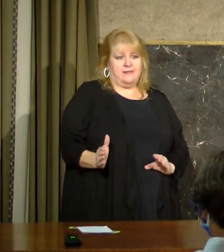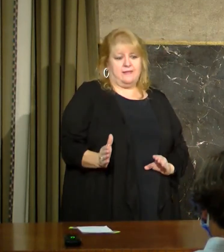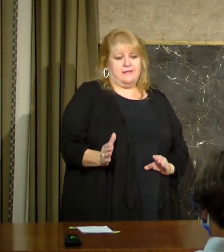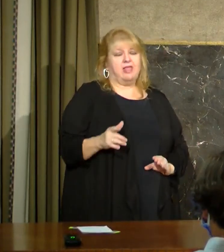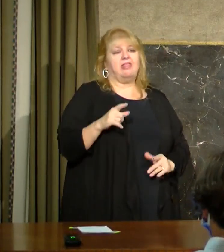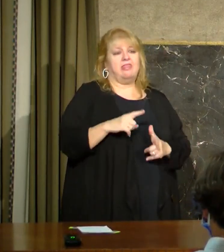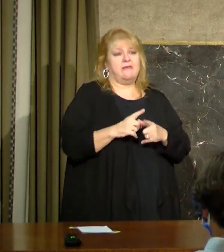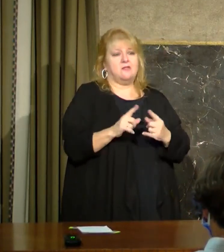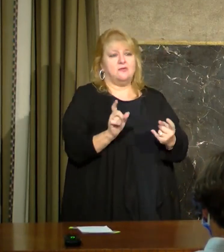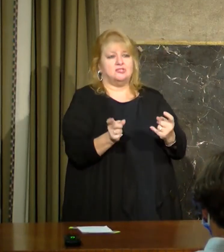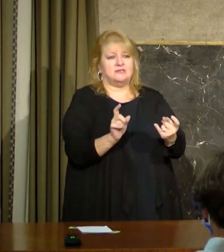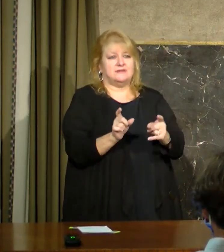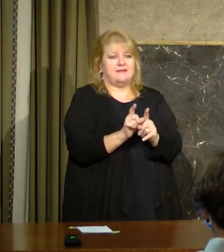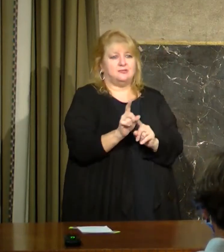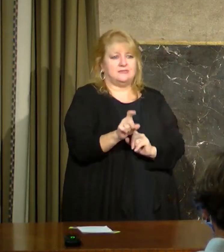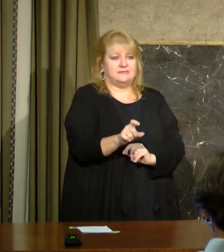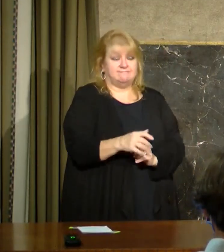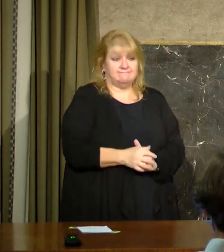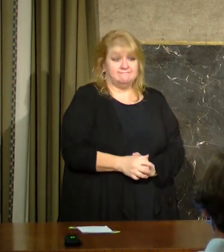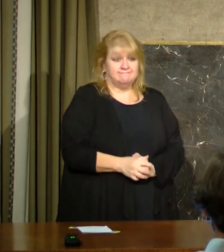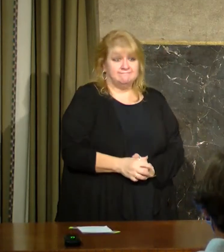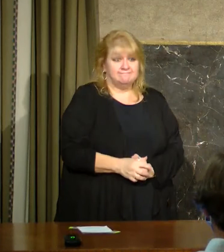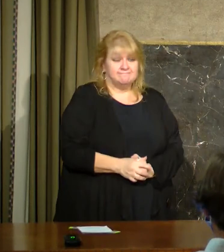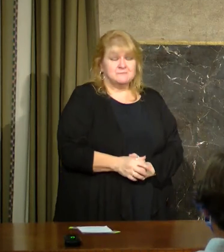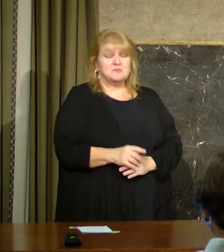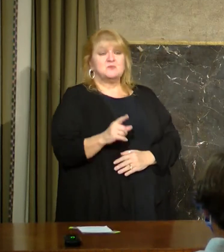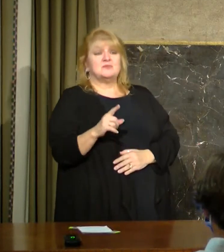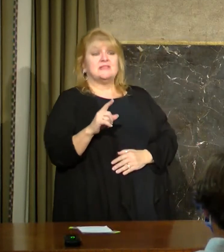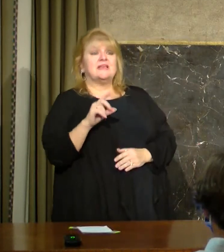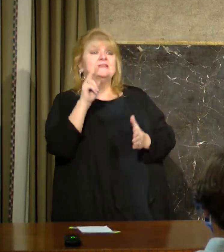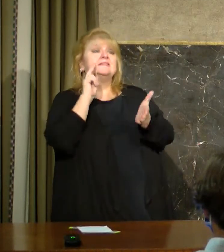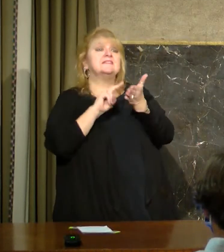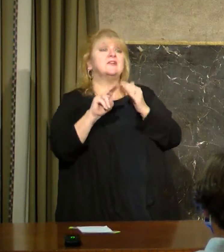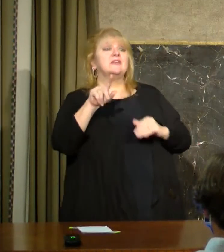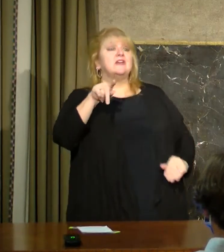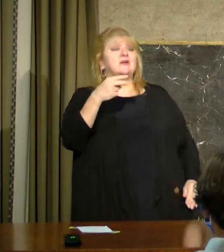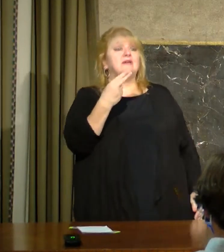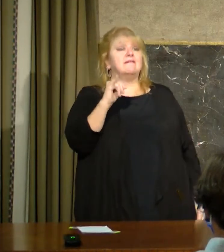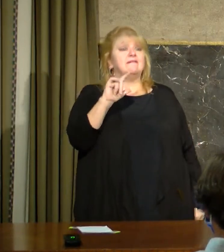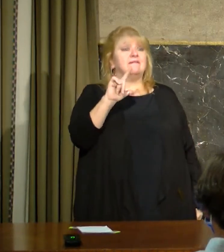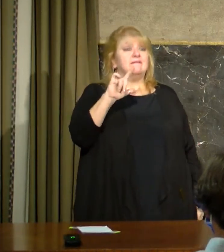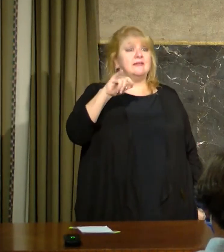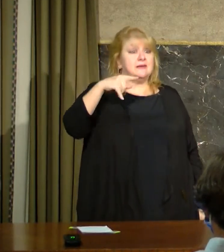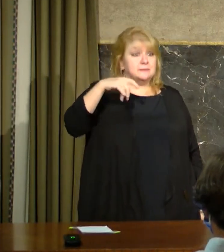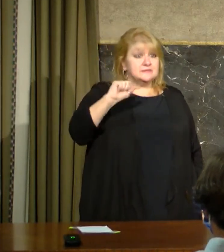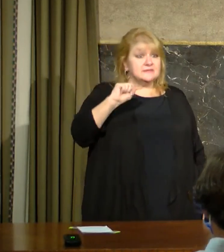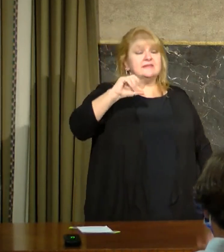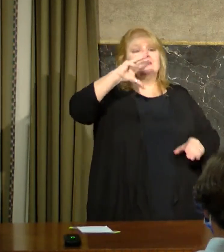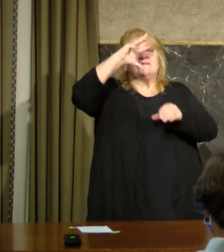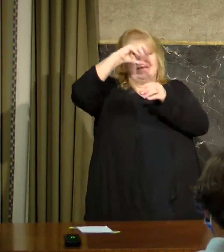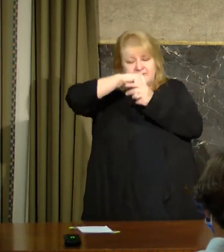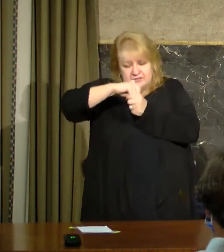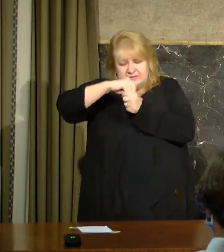tell you, Secretary Phillips is personally involved in every aspect of this.